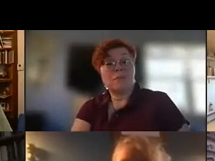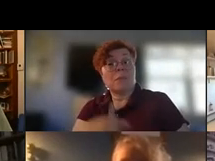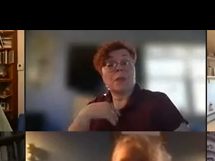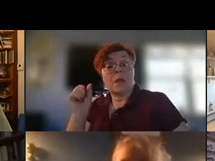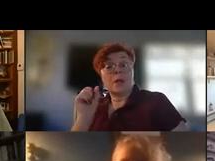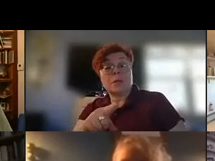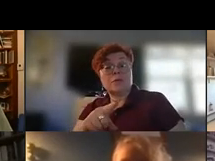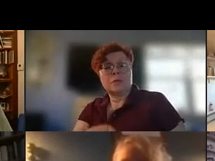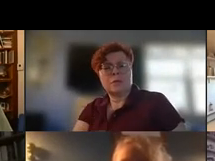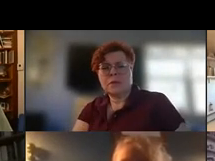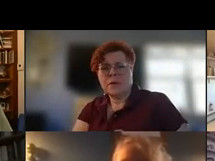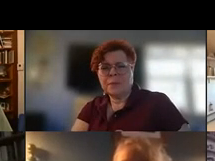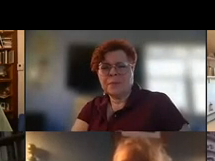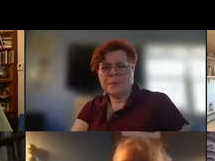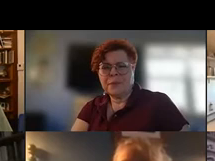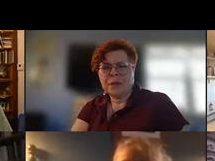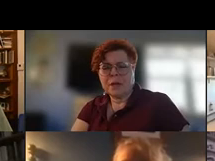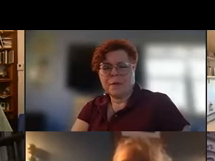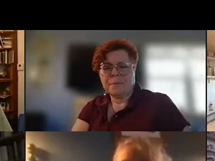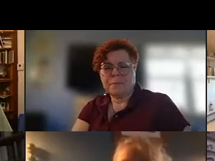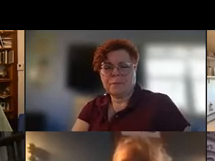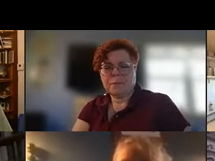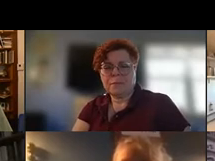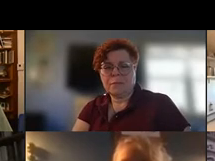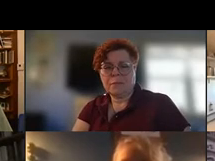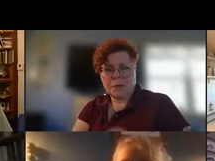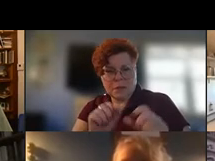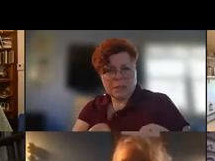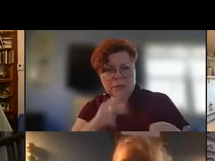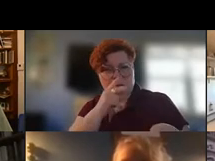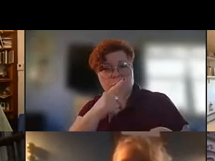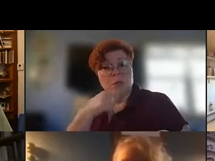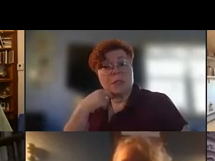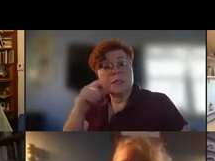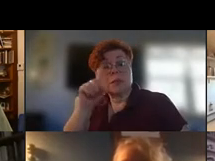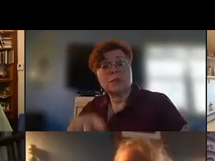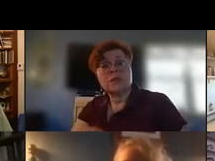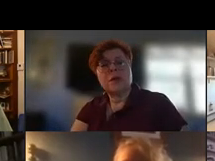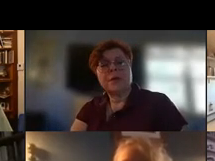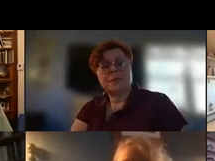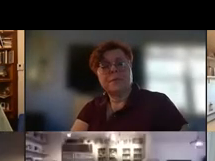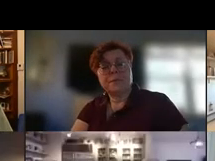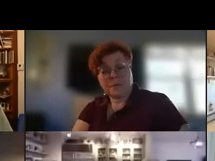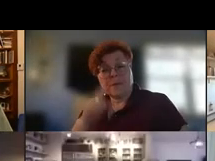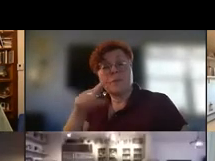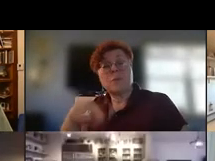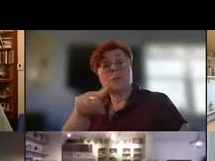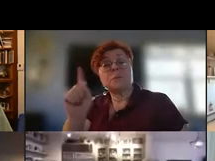are you able to see who has a question uh for those people that i can see their